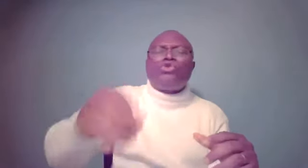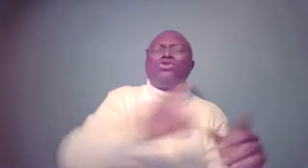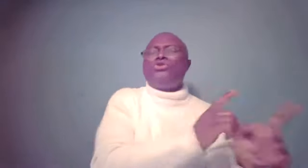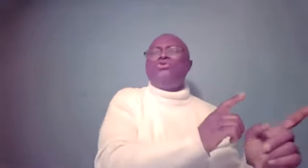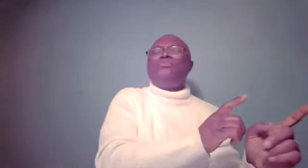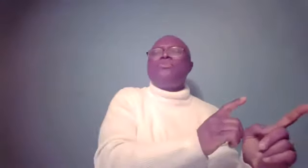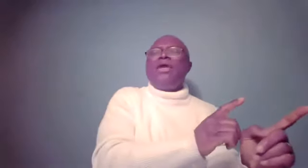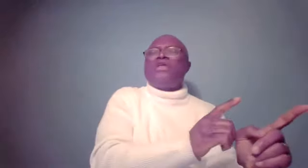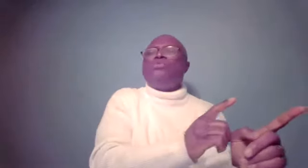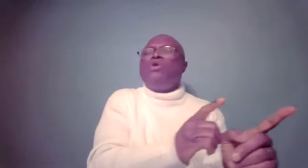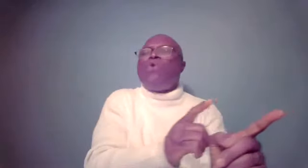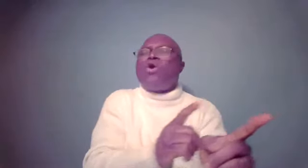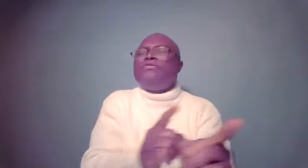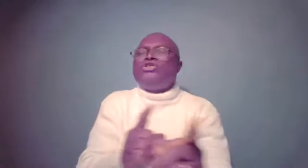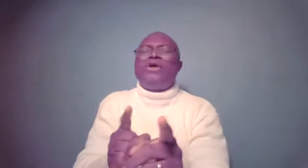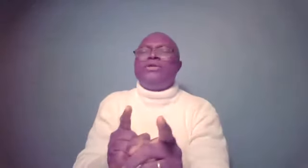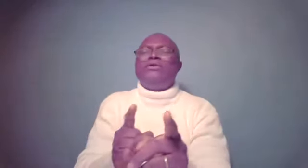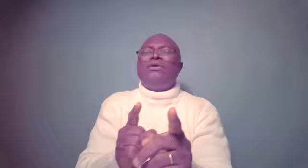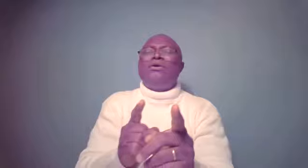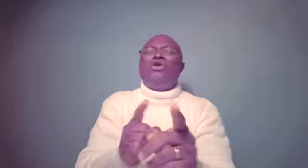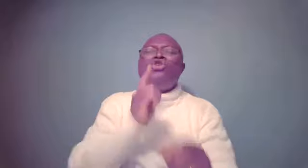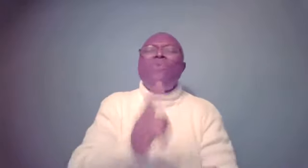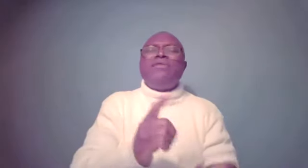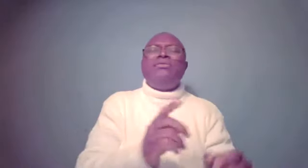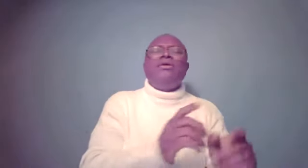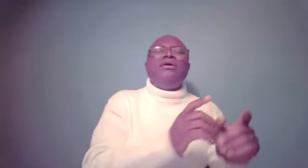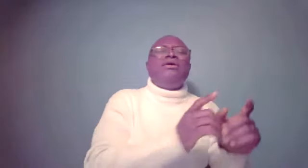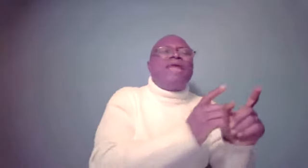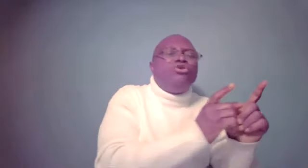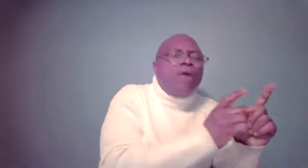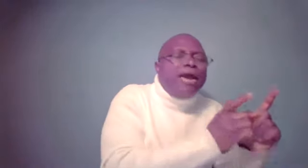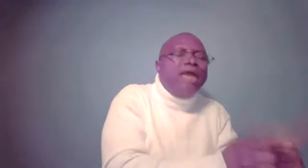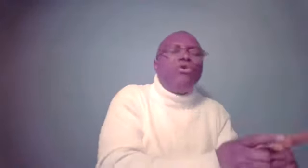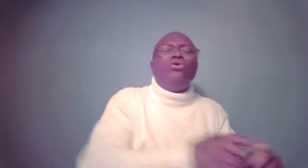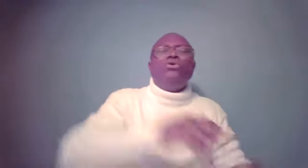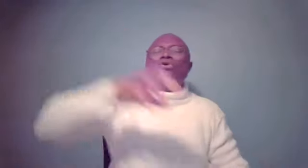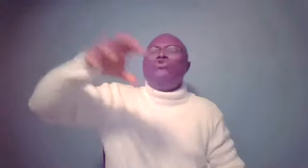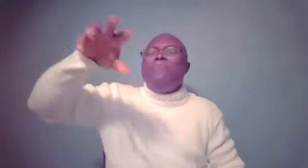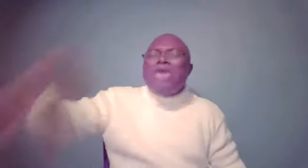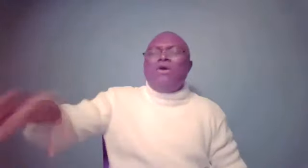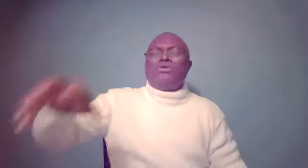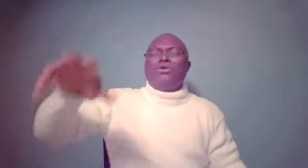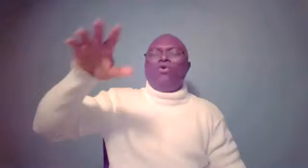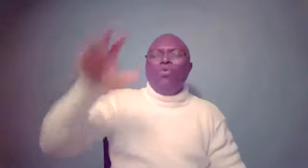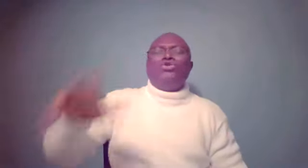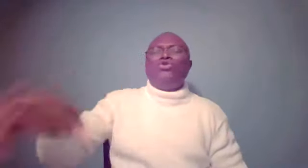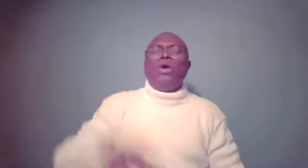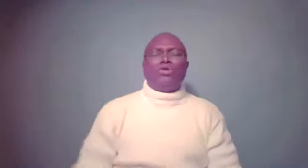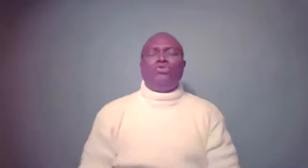trust you as we work on this journey. Knowing that you are able to make us what you want us to